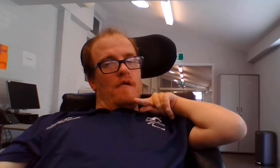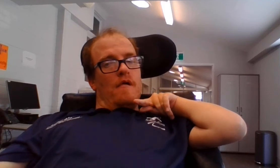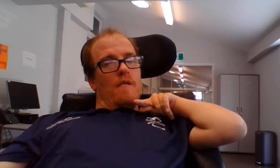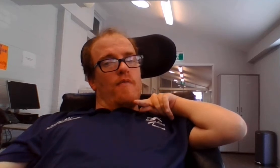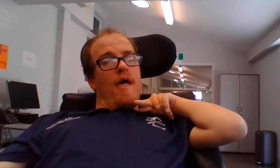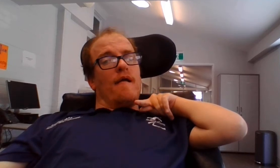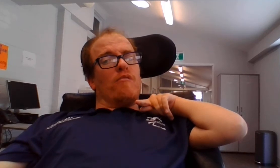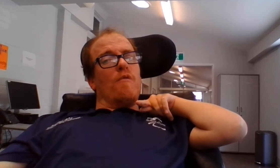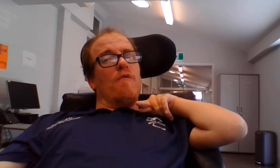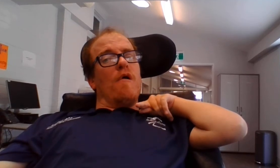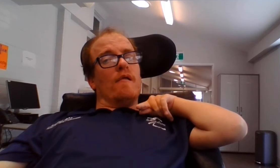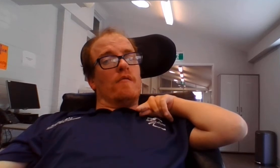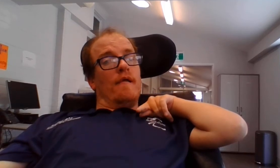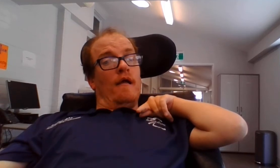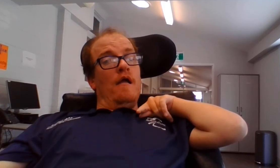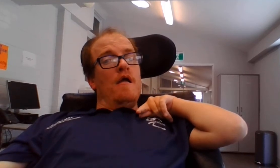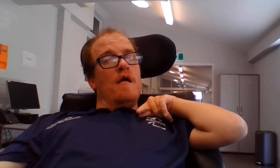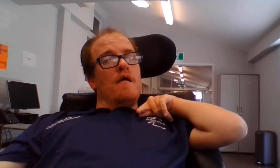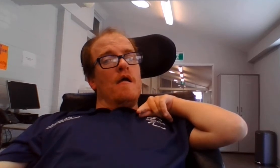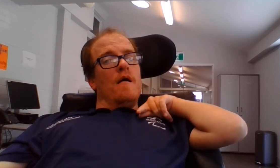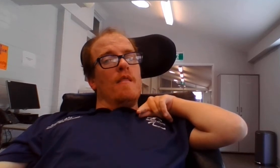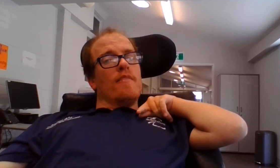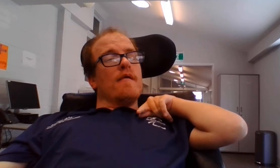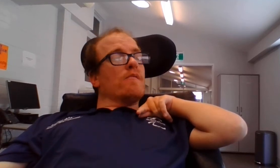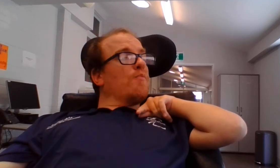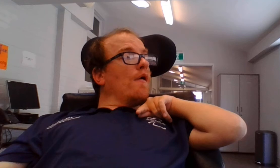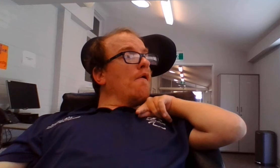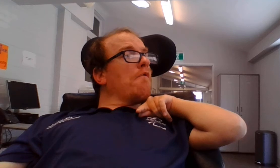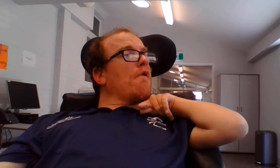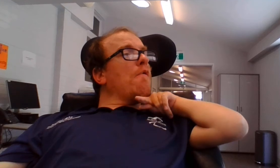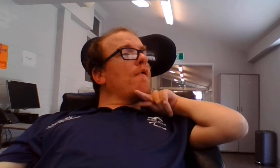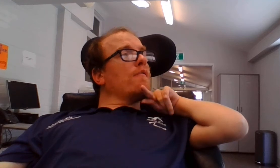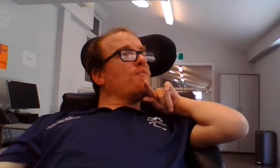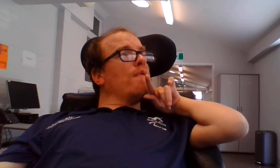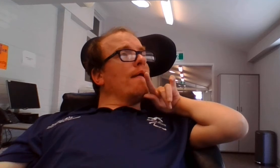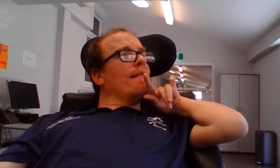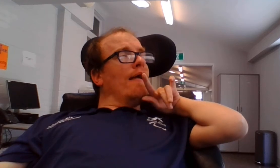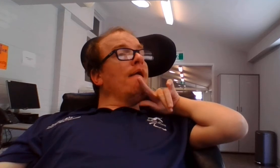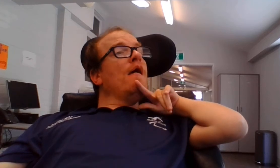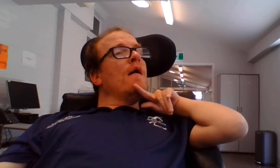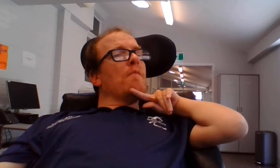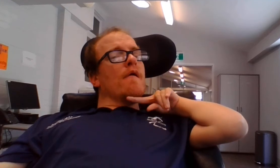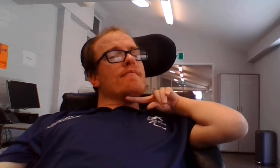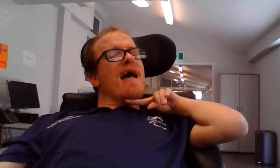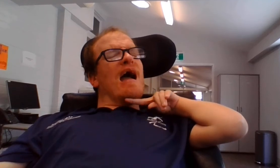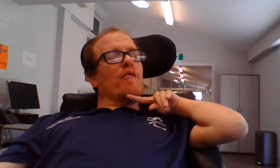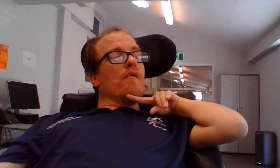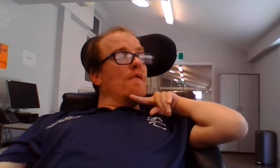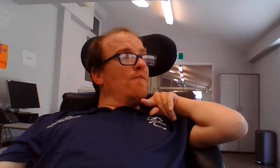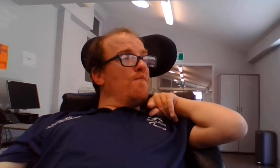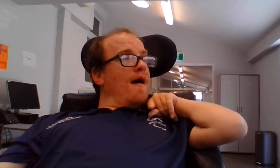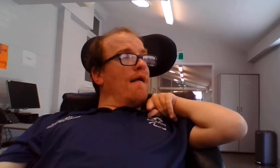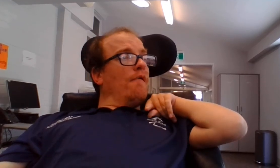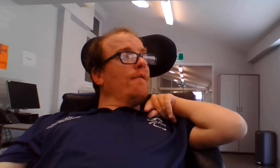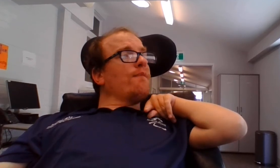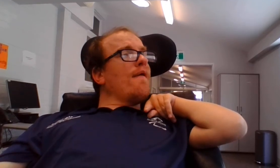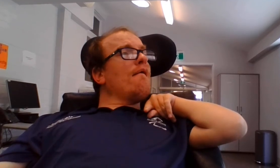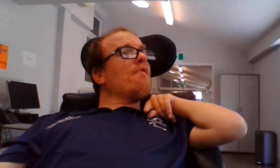Thanks for watching. This program has been a production of Barry Fair,